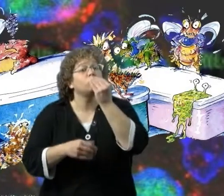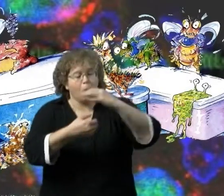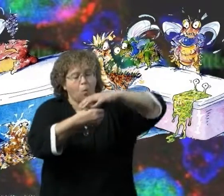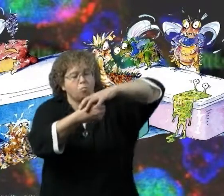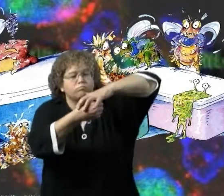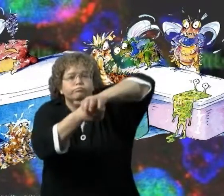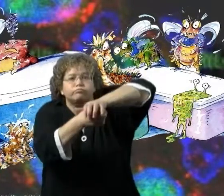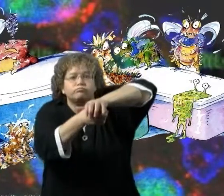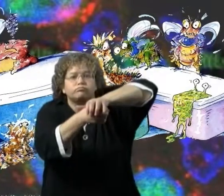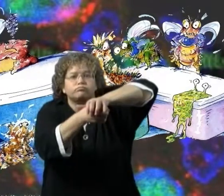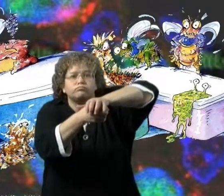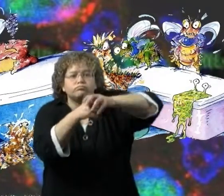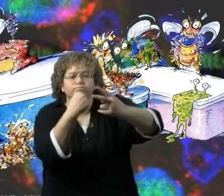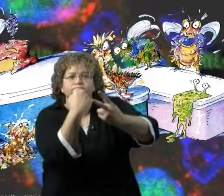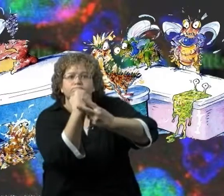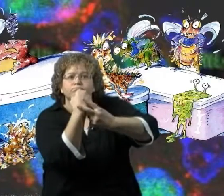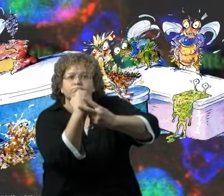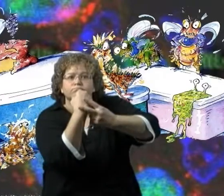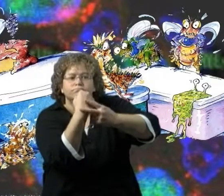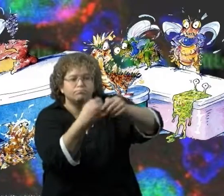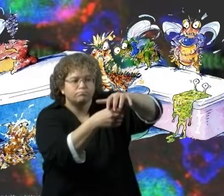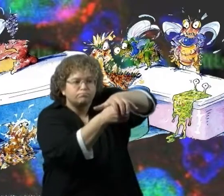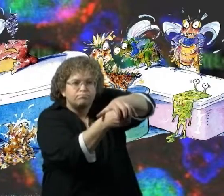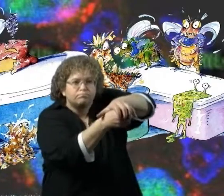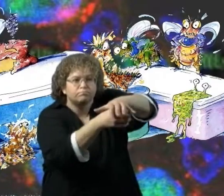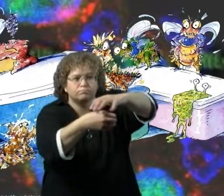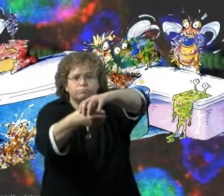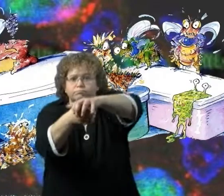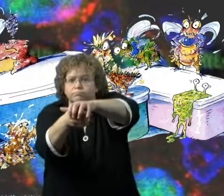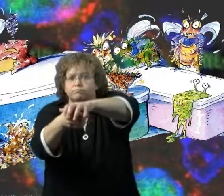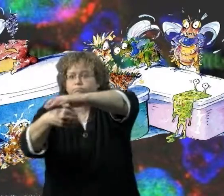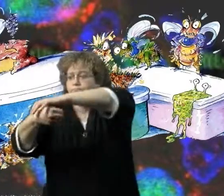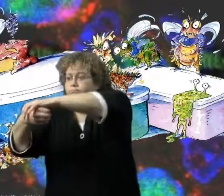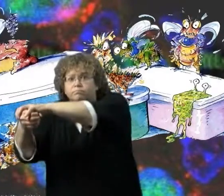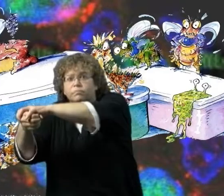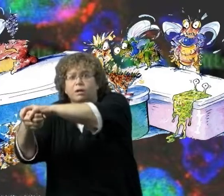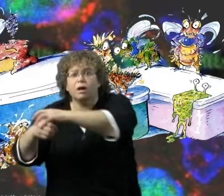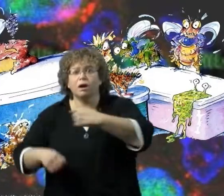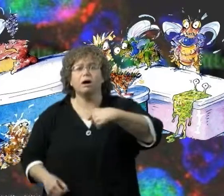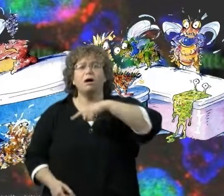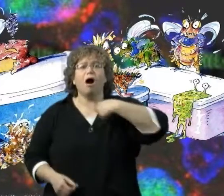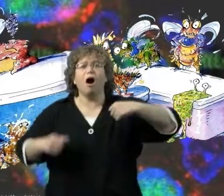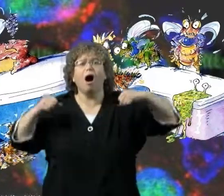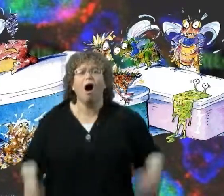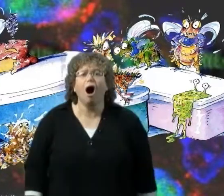Food put-awayers another bad bunch They won't let us grow in your supper or lunch